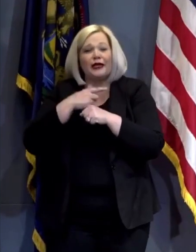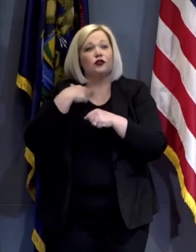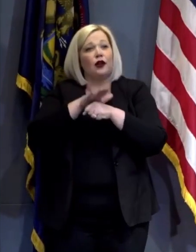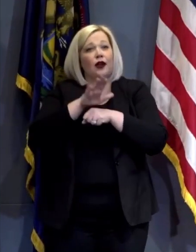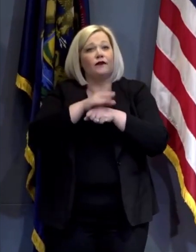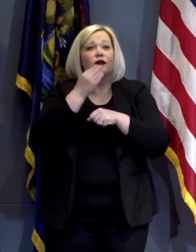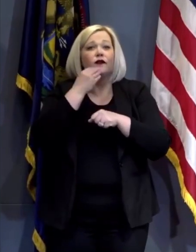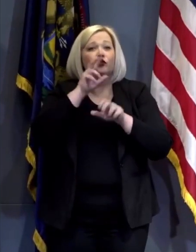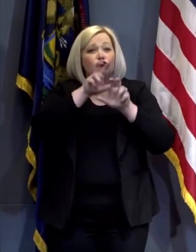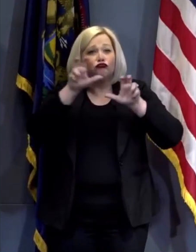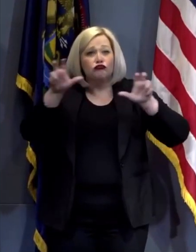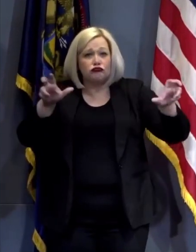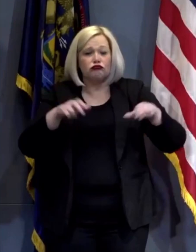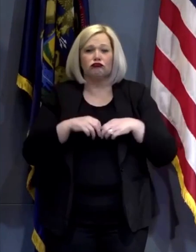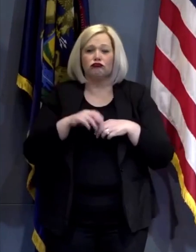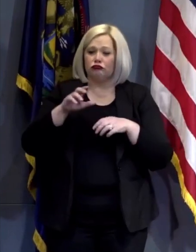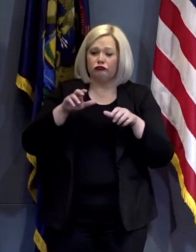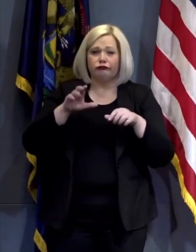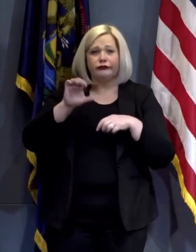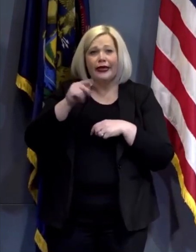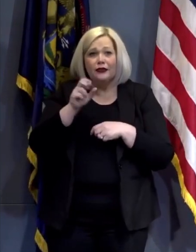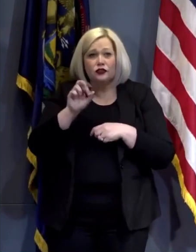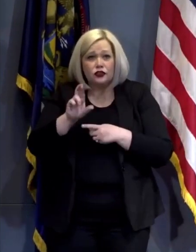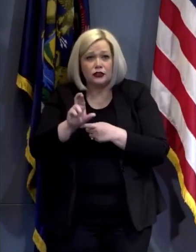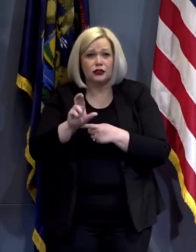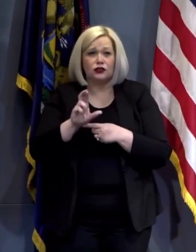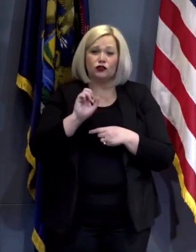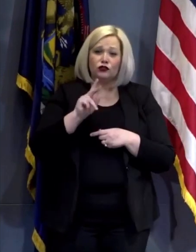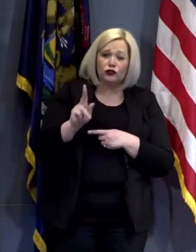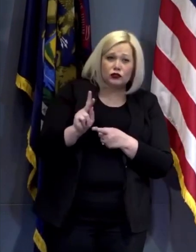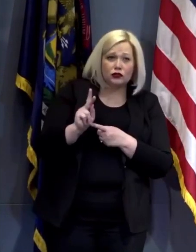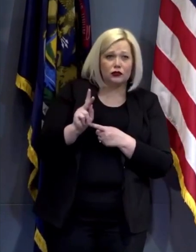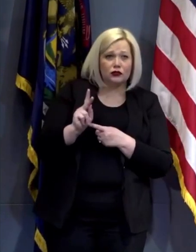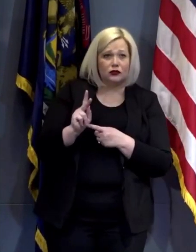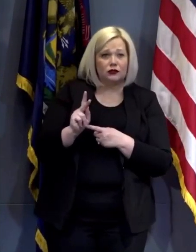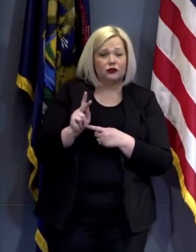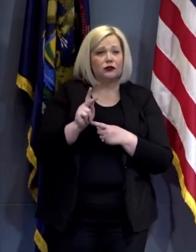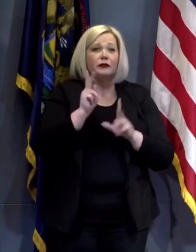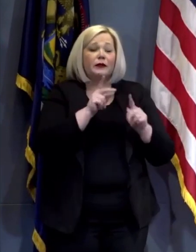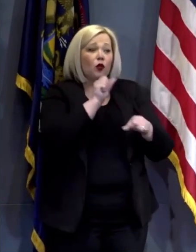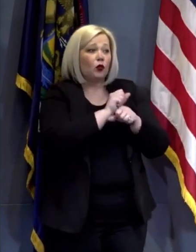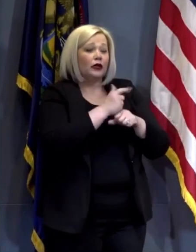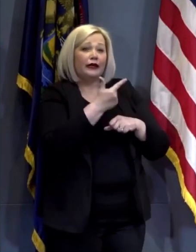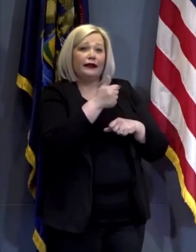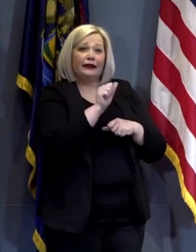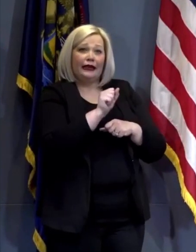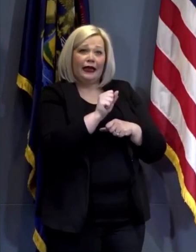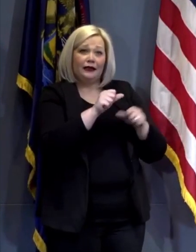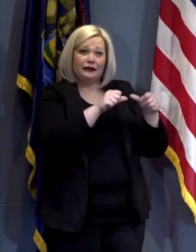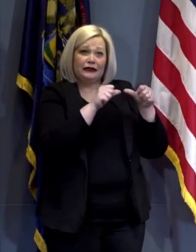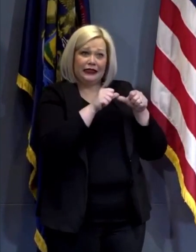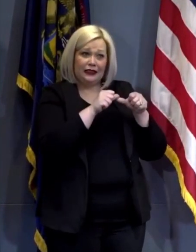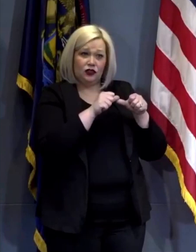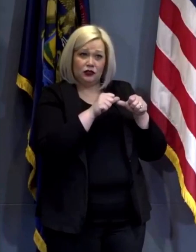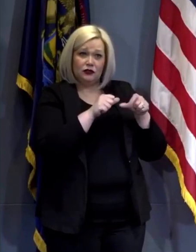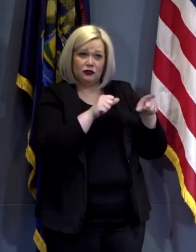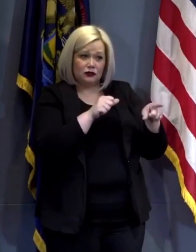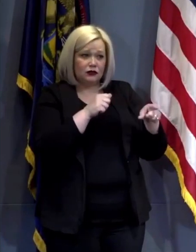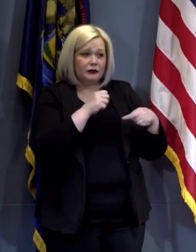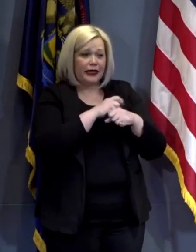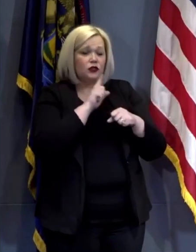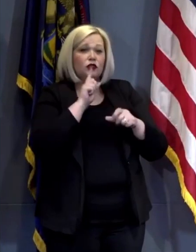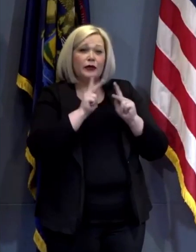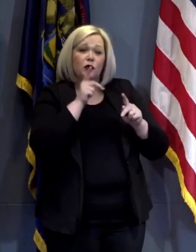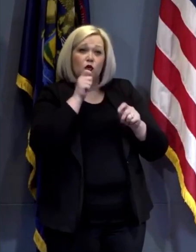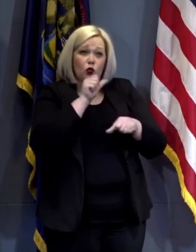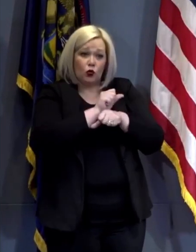our cashiers and our clerks. That includes the people who are working at gas stations across the state to ensure that those workers can get gas in their